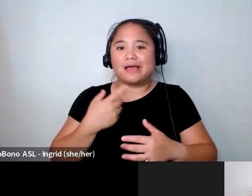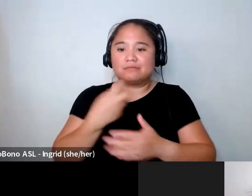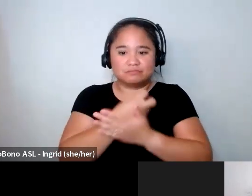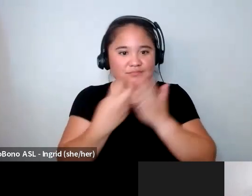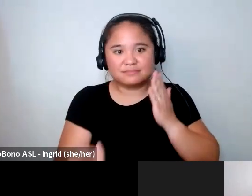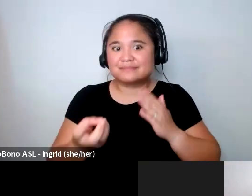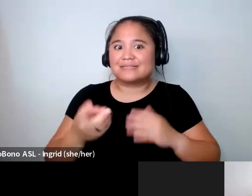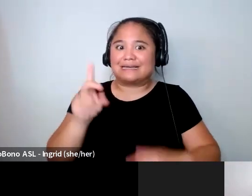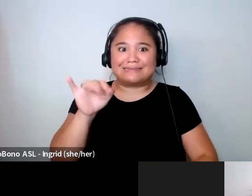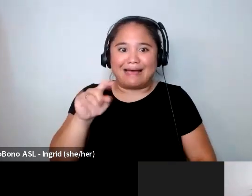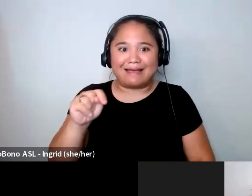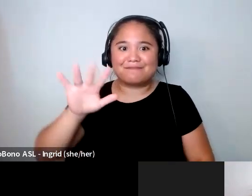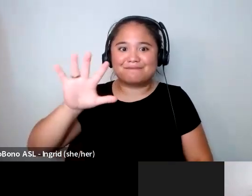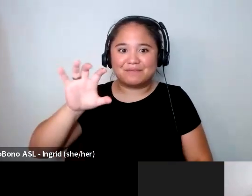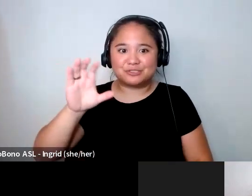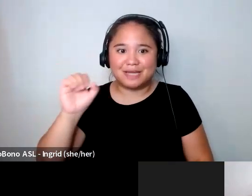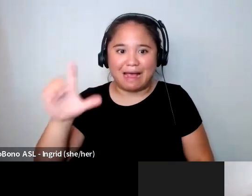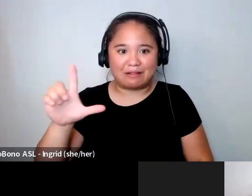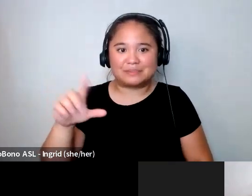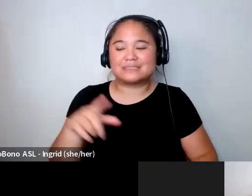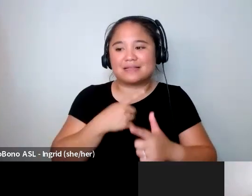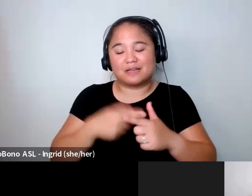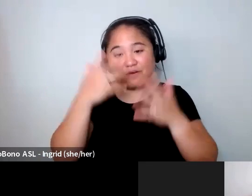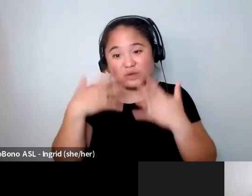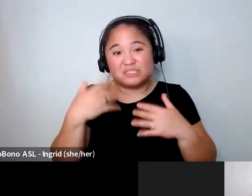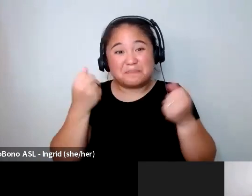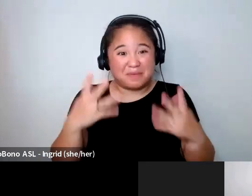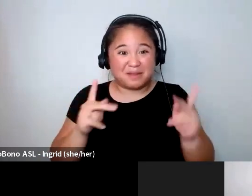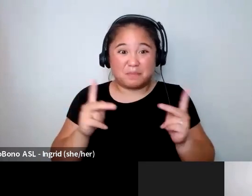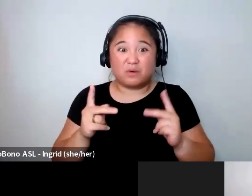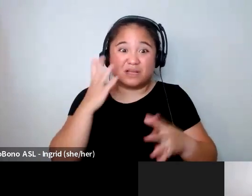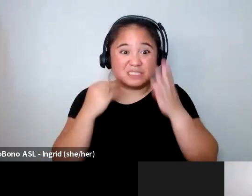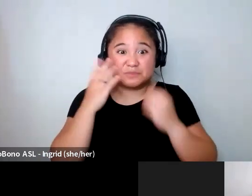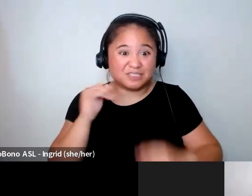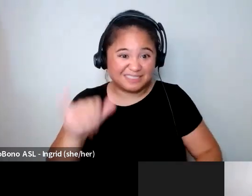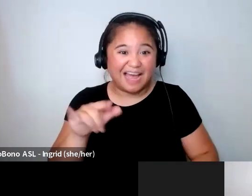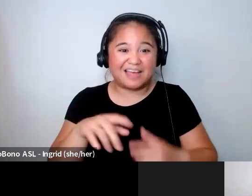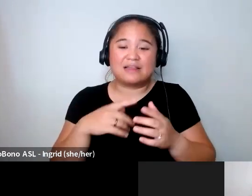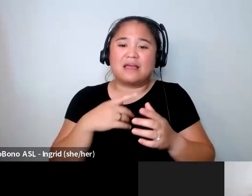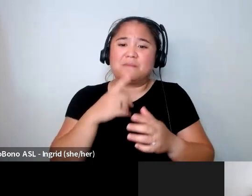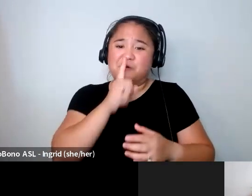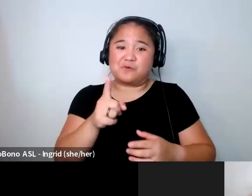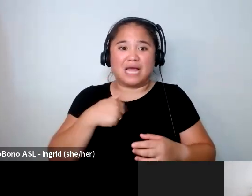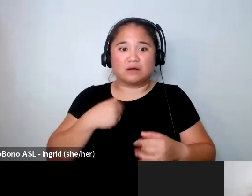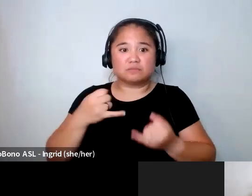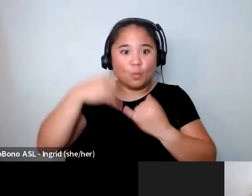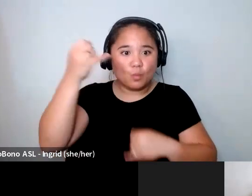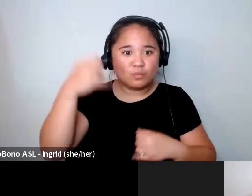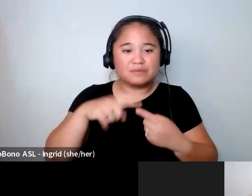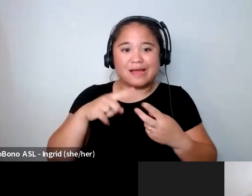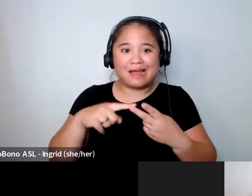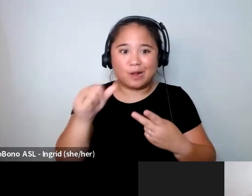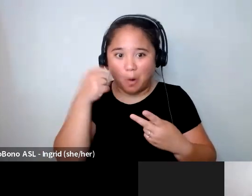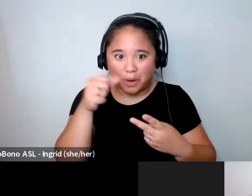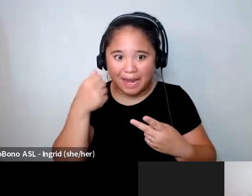500 calories and as we've all you know unfortunately lots of people have gone through but it was a really anorexic cocaine type time in life